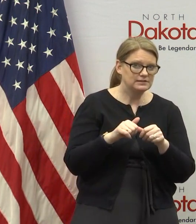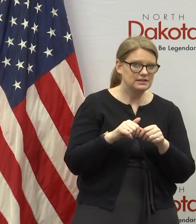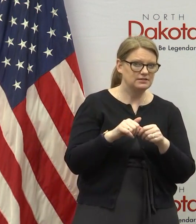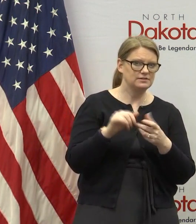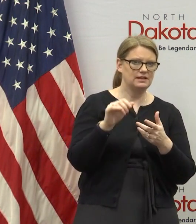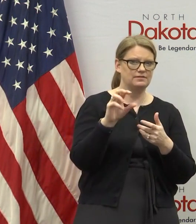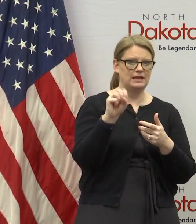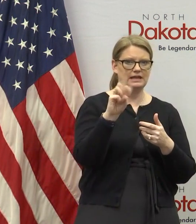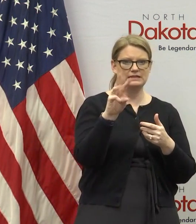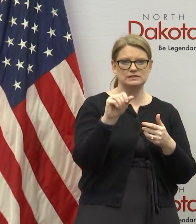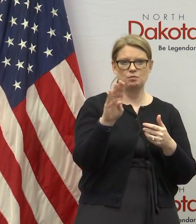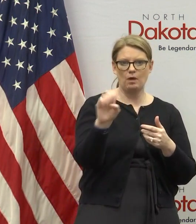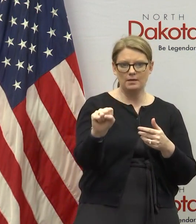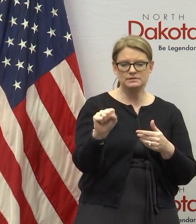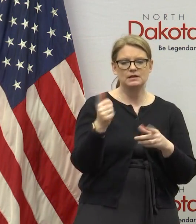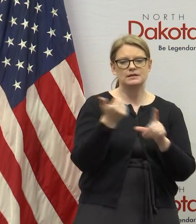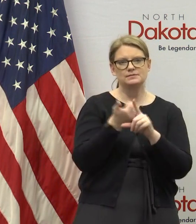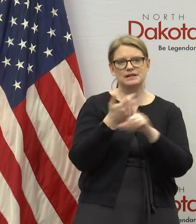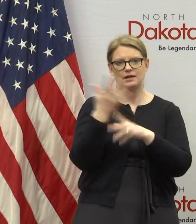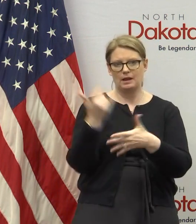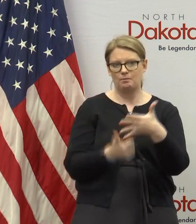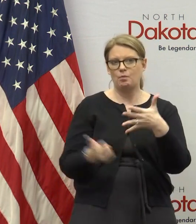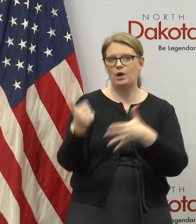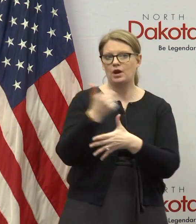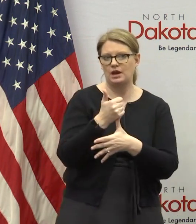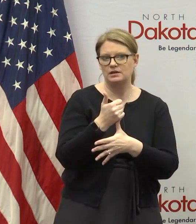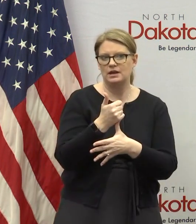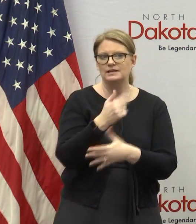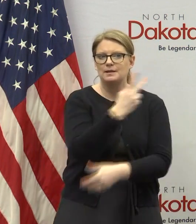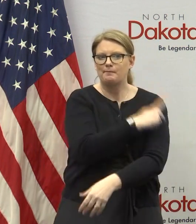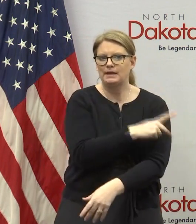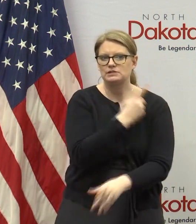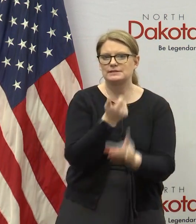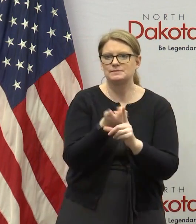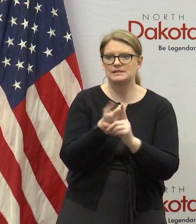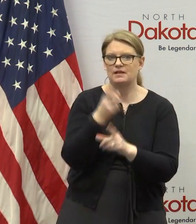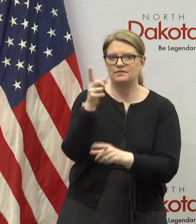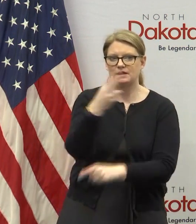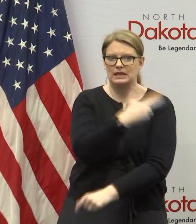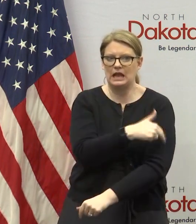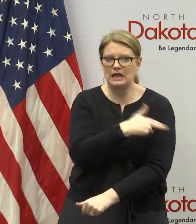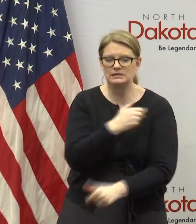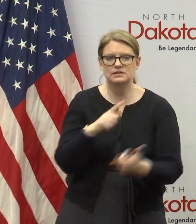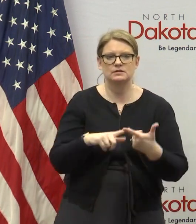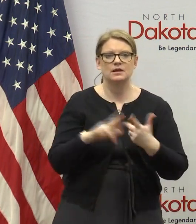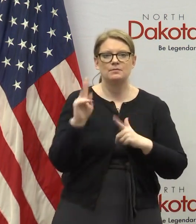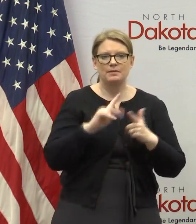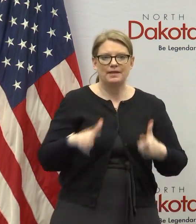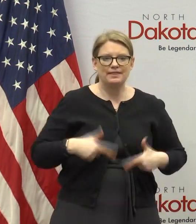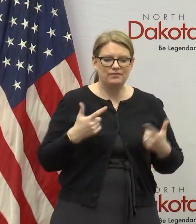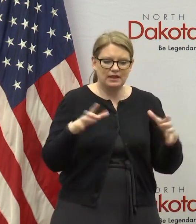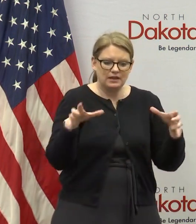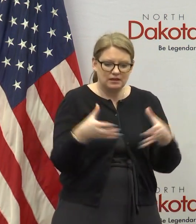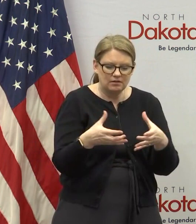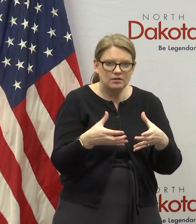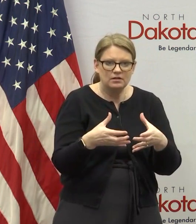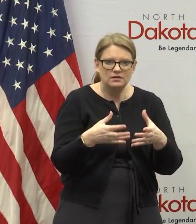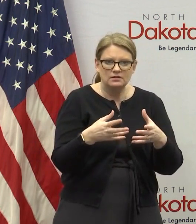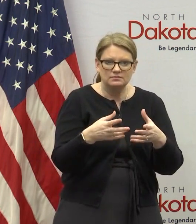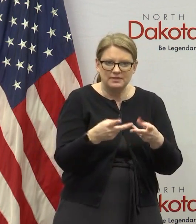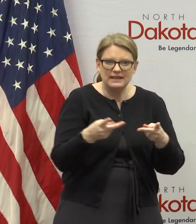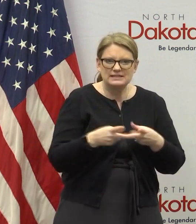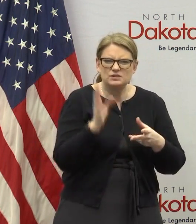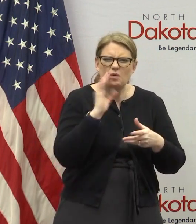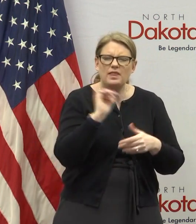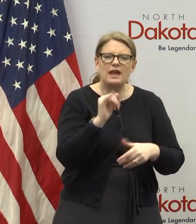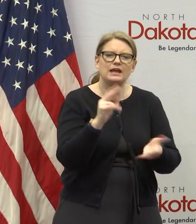they can prioritize patients who are hospitalized those living in congregate settings such as long-term care facilities